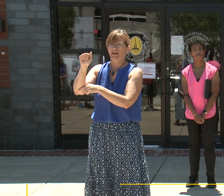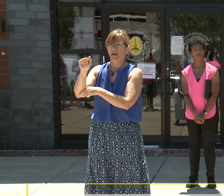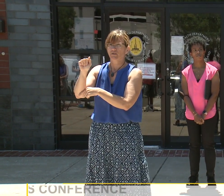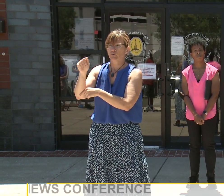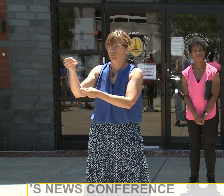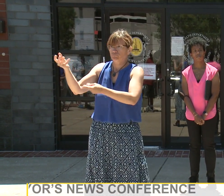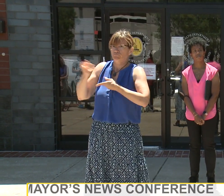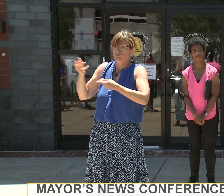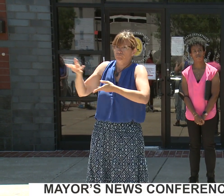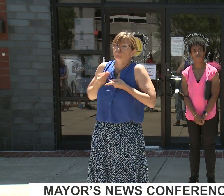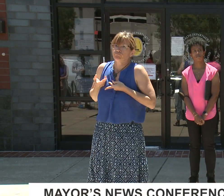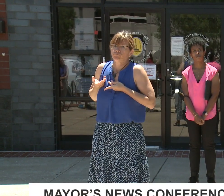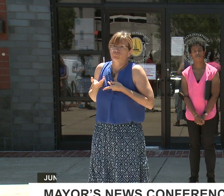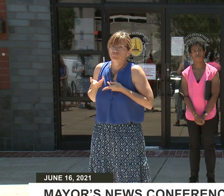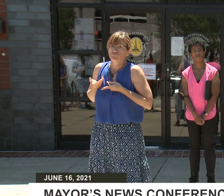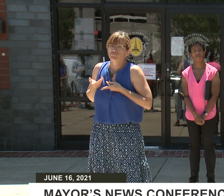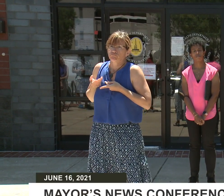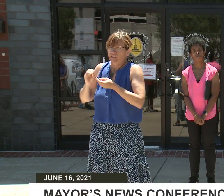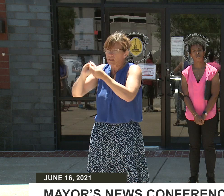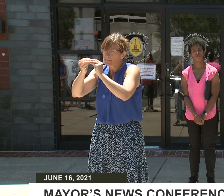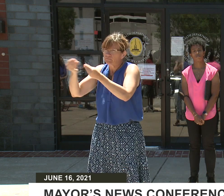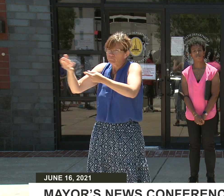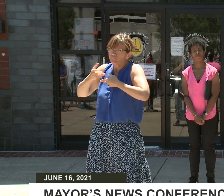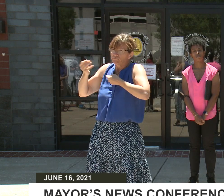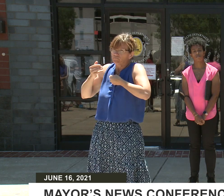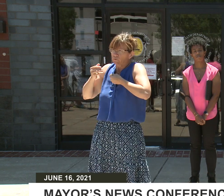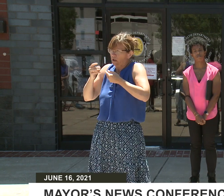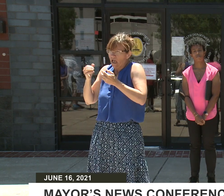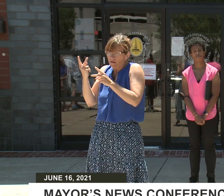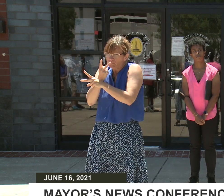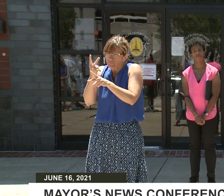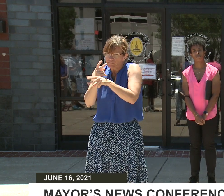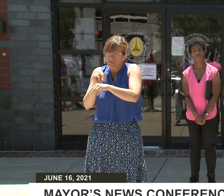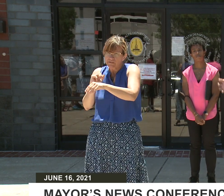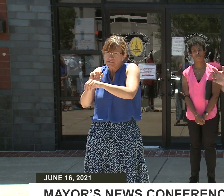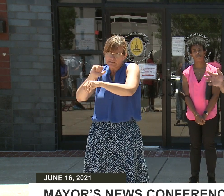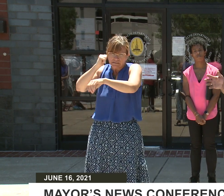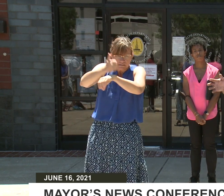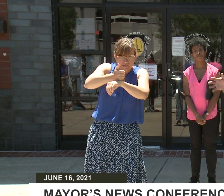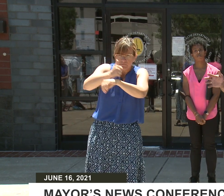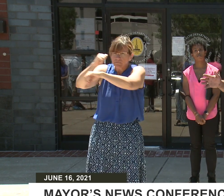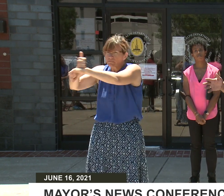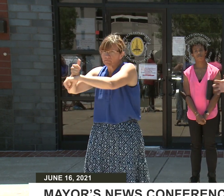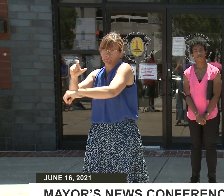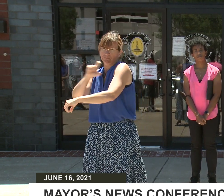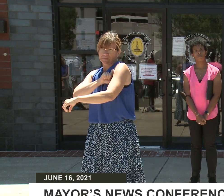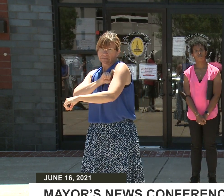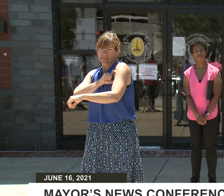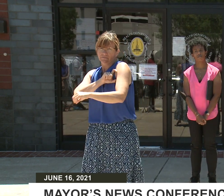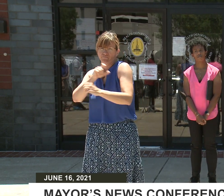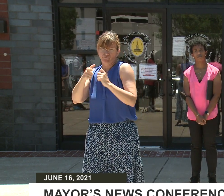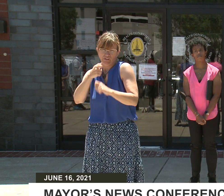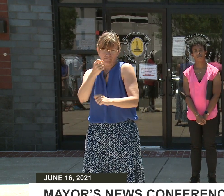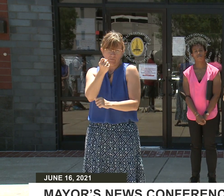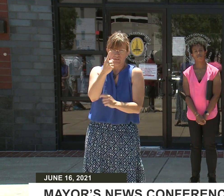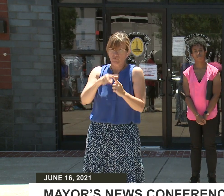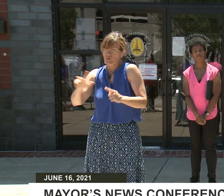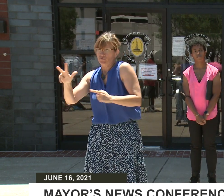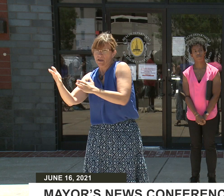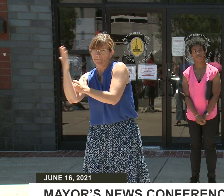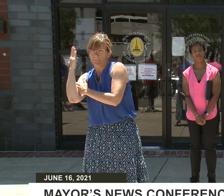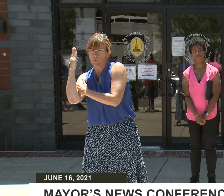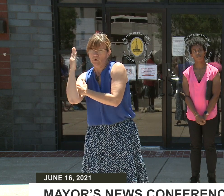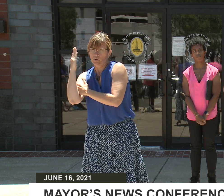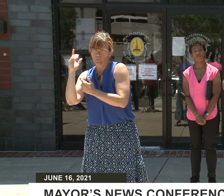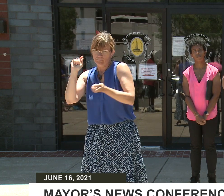it's about days of week and times of day where we make adjustments to our patrol and to our discretionary units that we can move around the